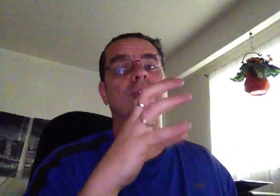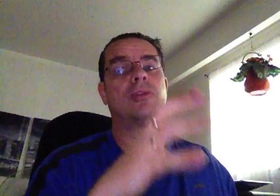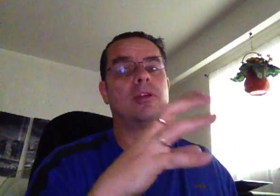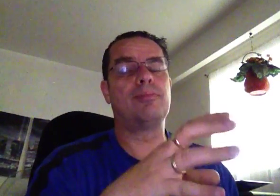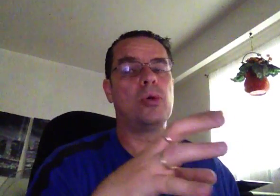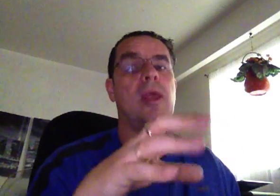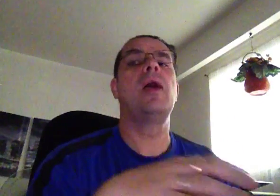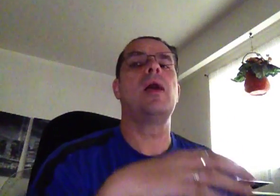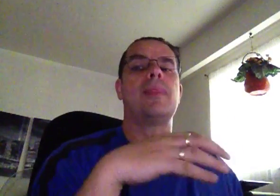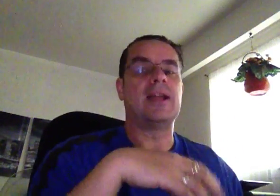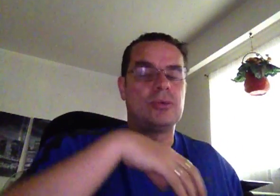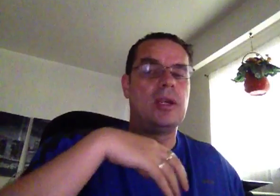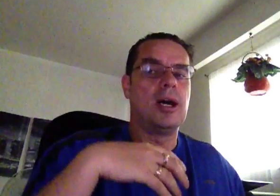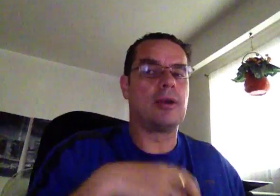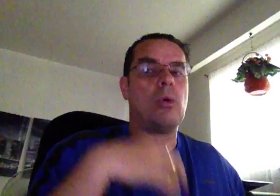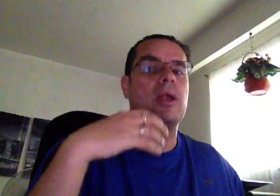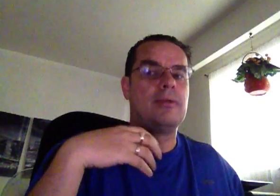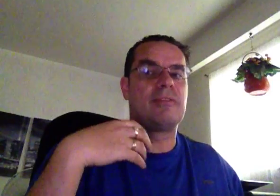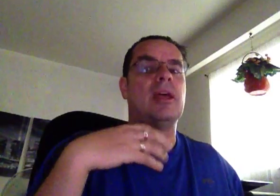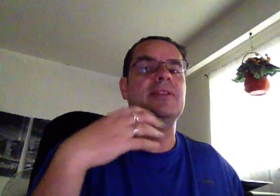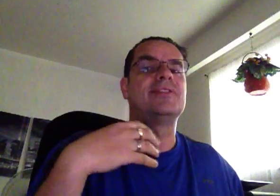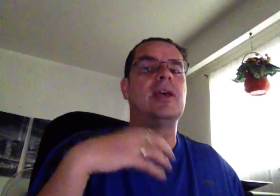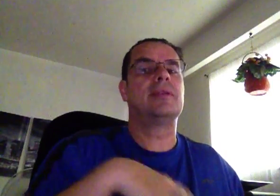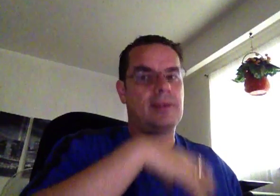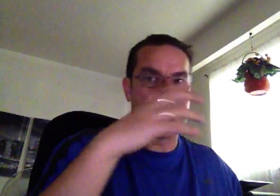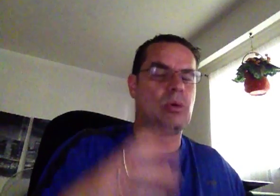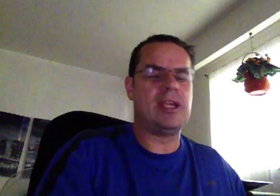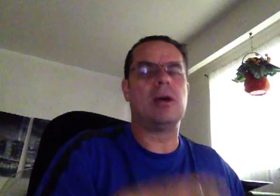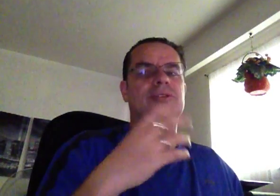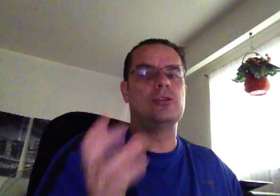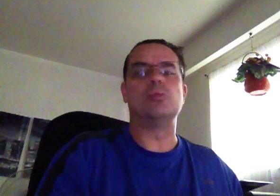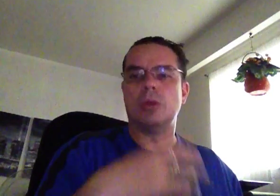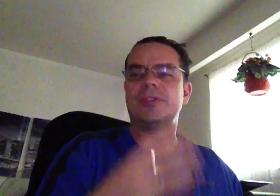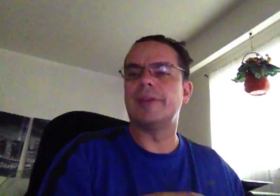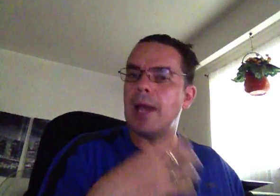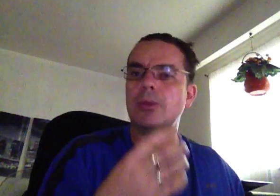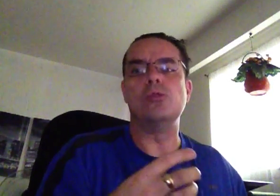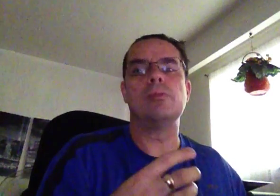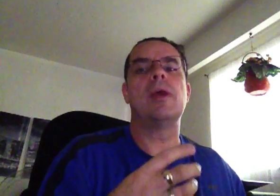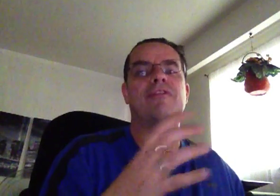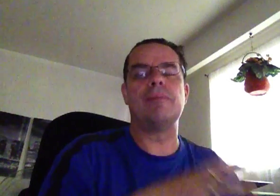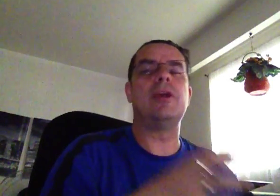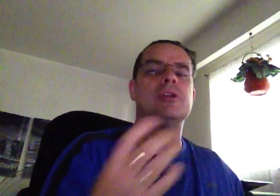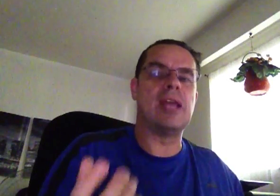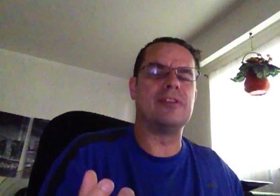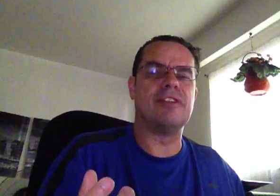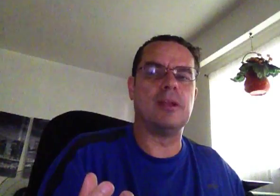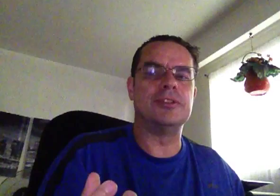most critical point. So, that's what Laquan from London said. It's what he calls a loop, closing that loop. And from there, you can now develop your